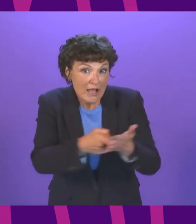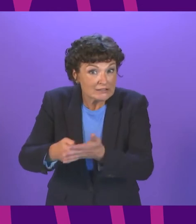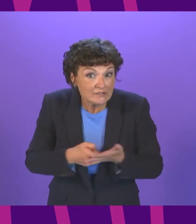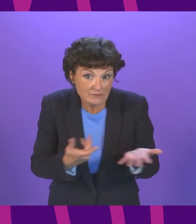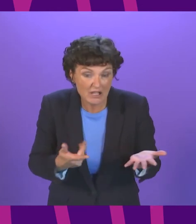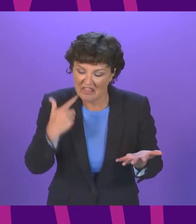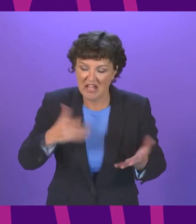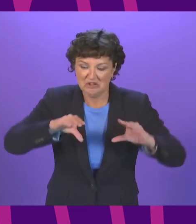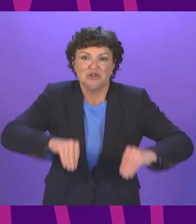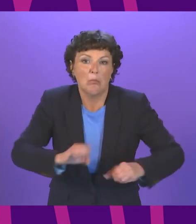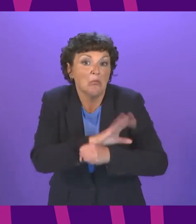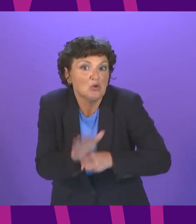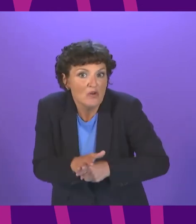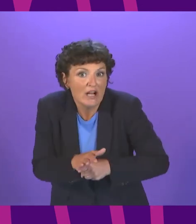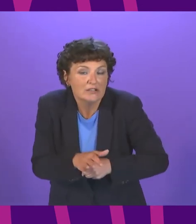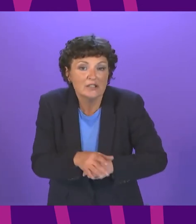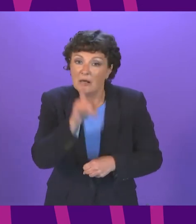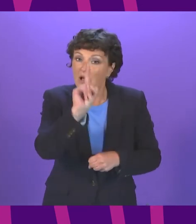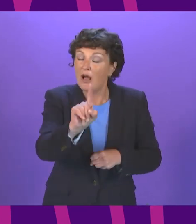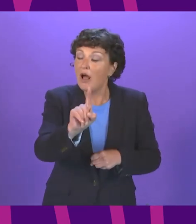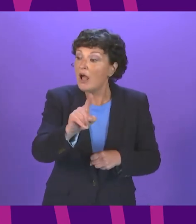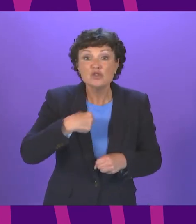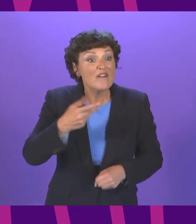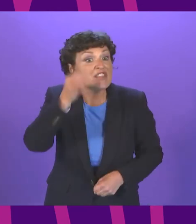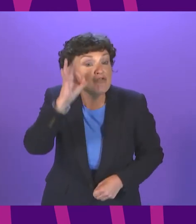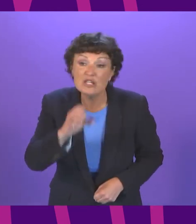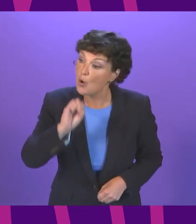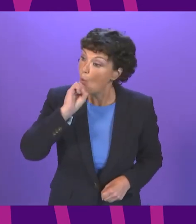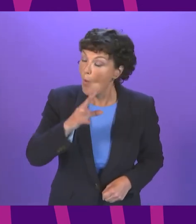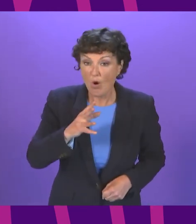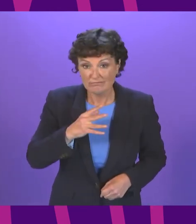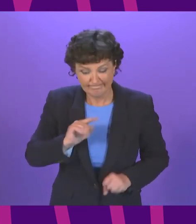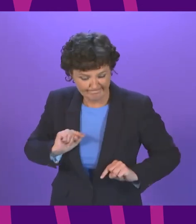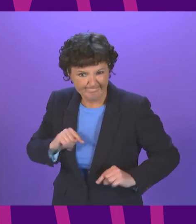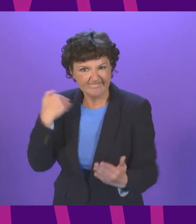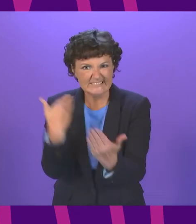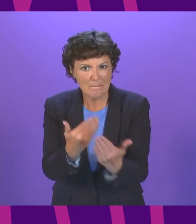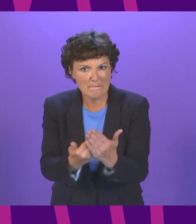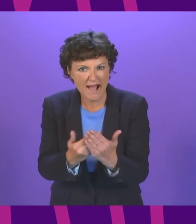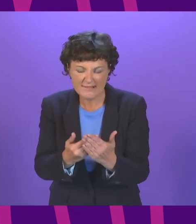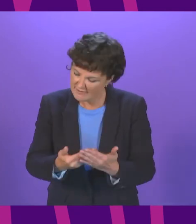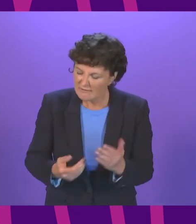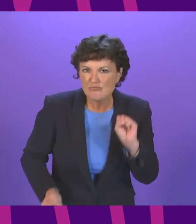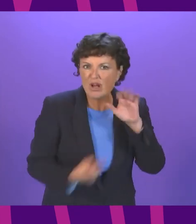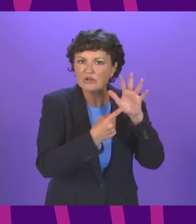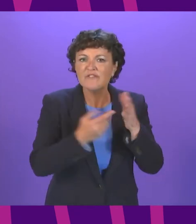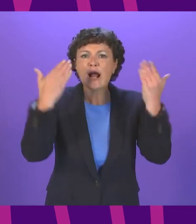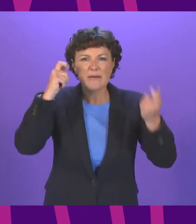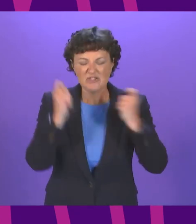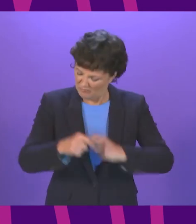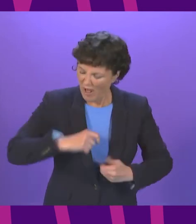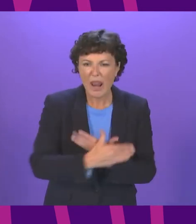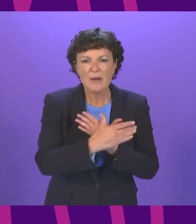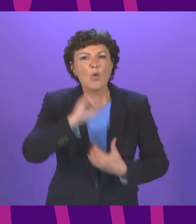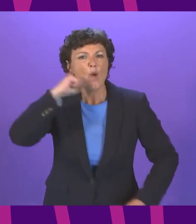world is on fire I don't have time so if the greens won't step up and prioritise the climate emergency then liberal democrats will because the